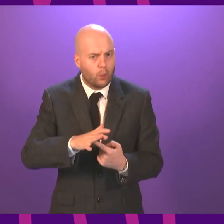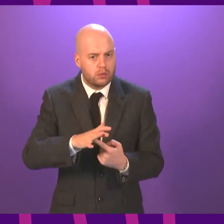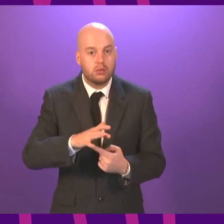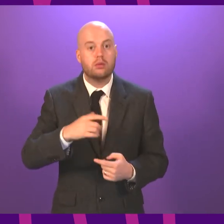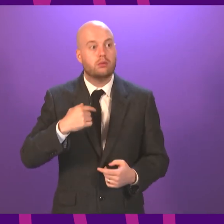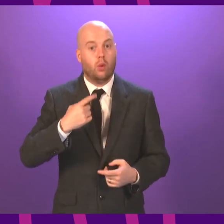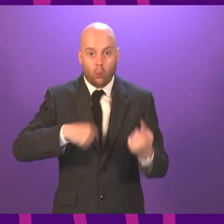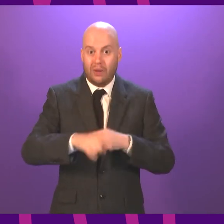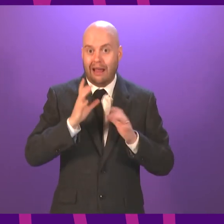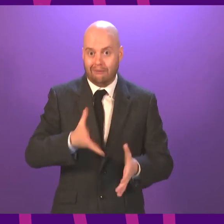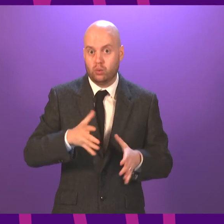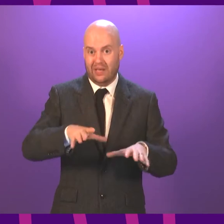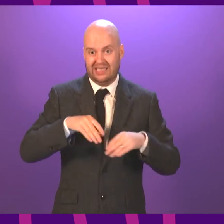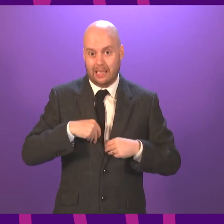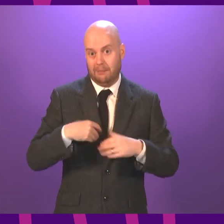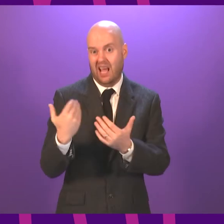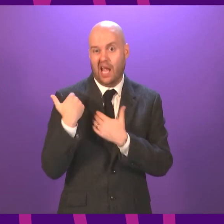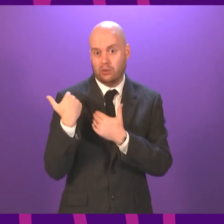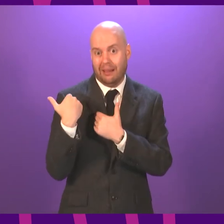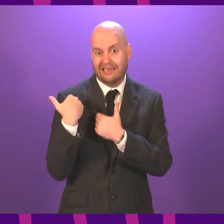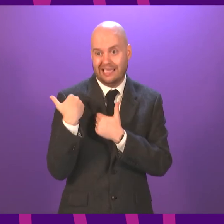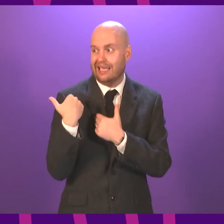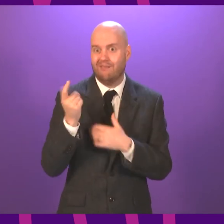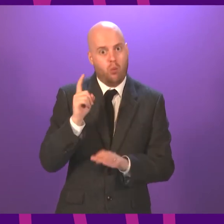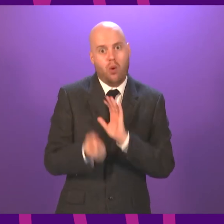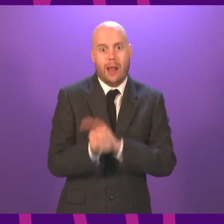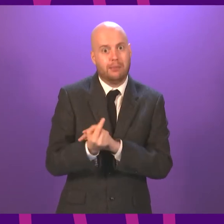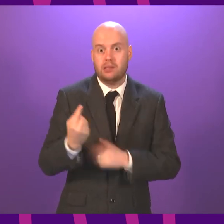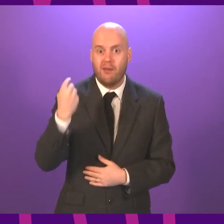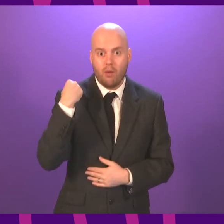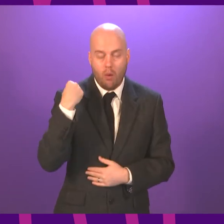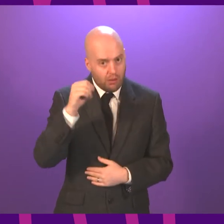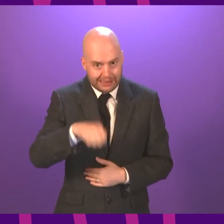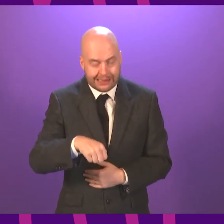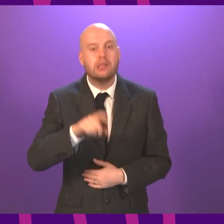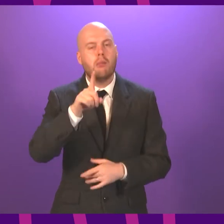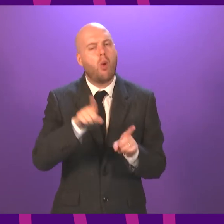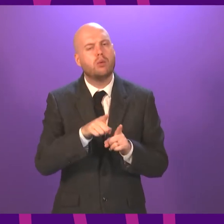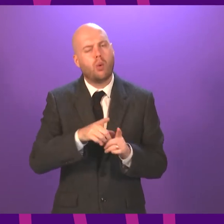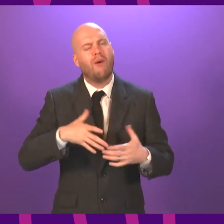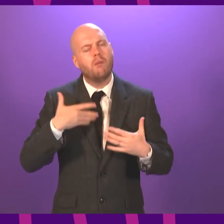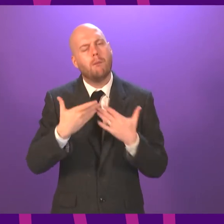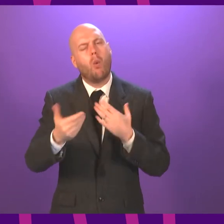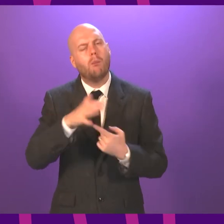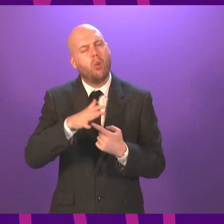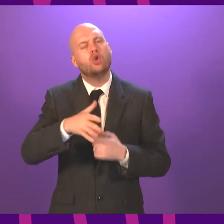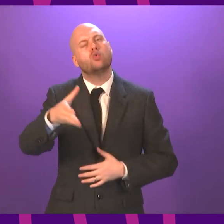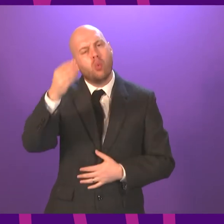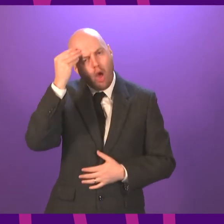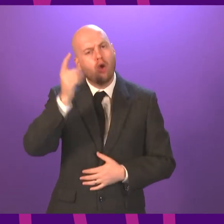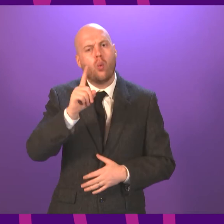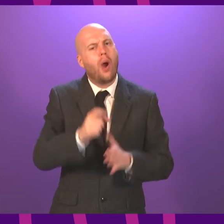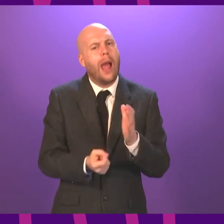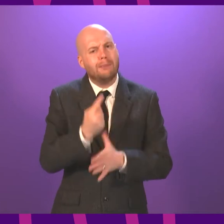but also in the interest of learning lessons for the future, because we need to make sure that the lessons of this pandemic are there for